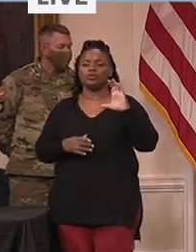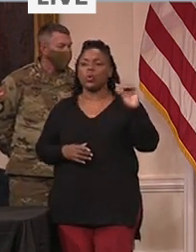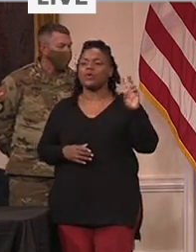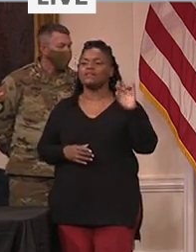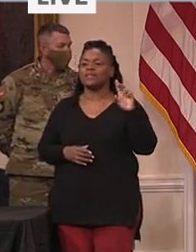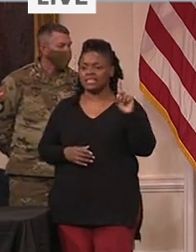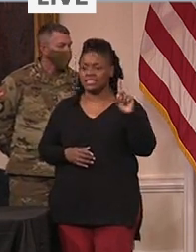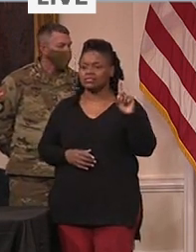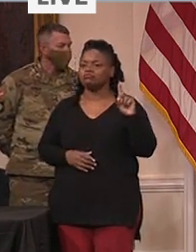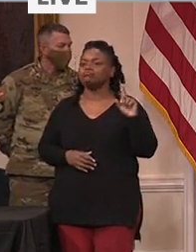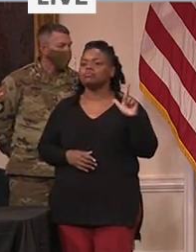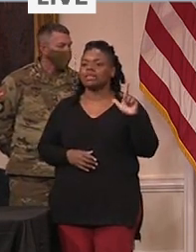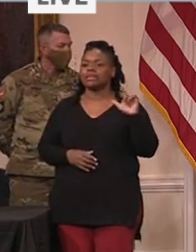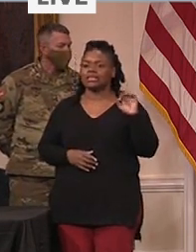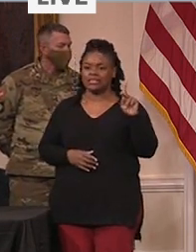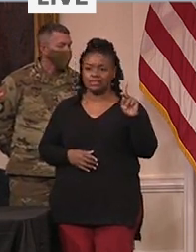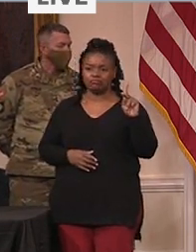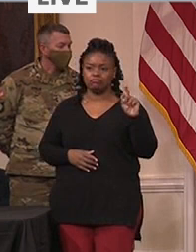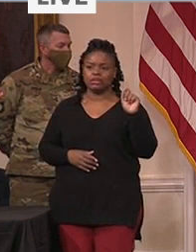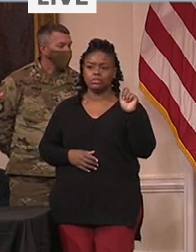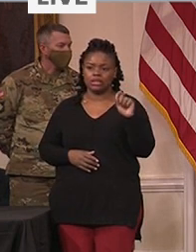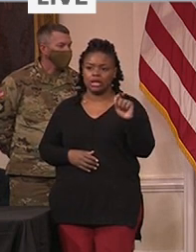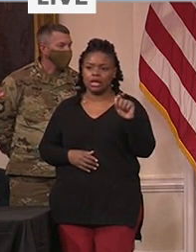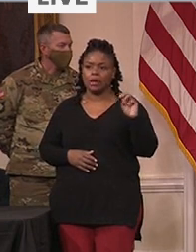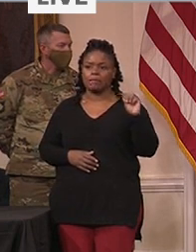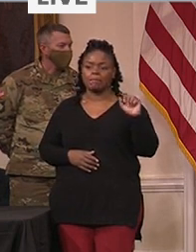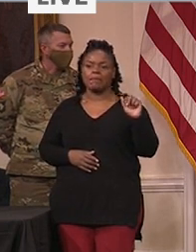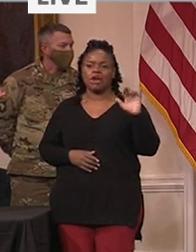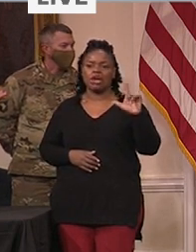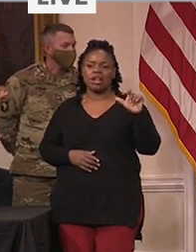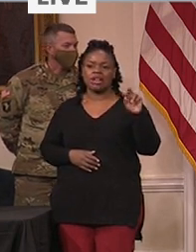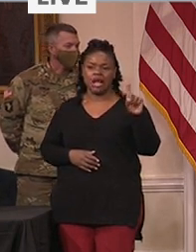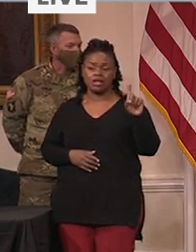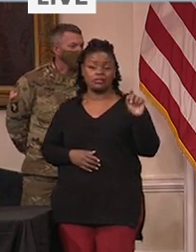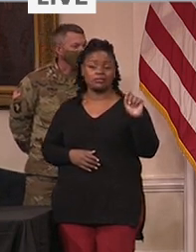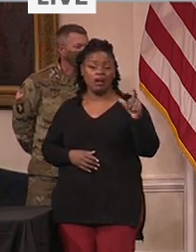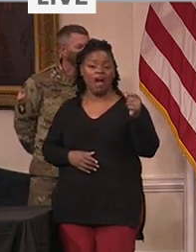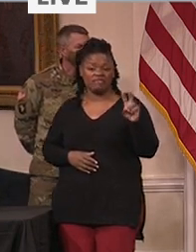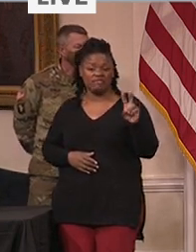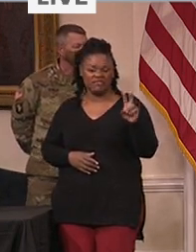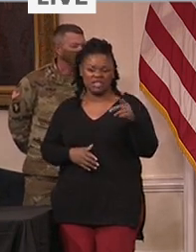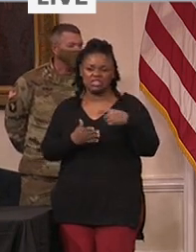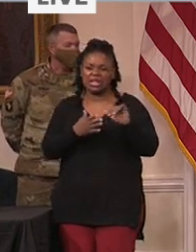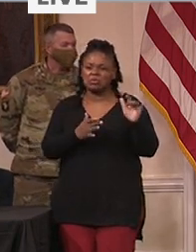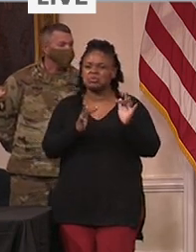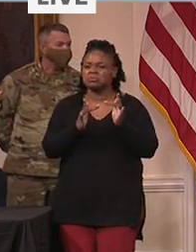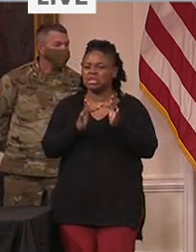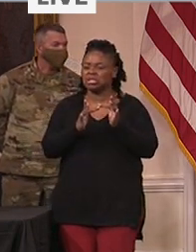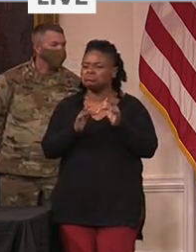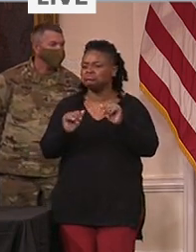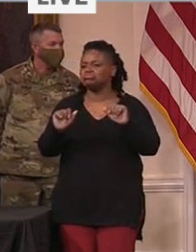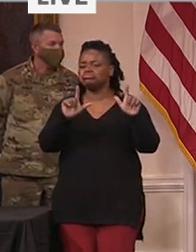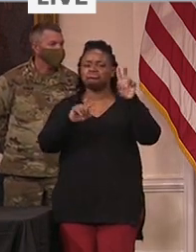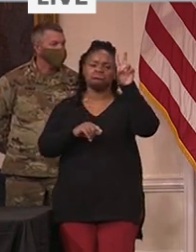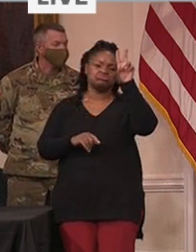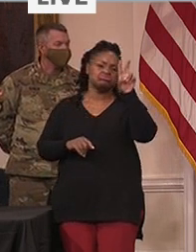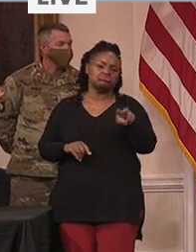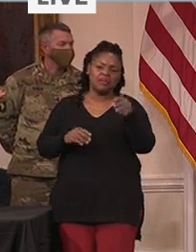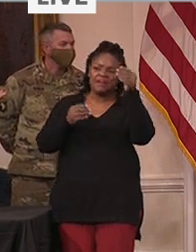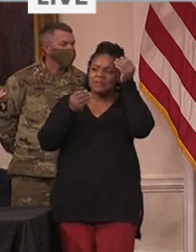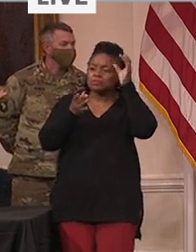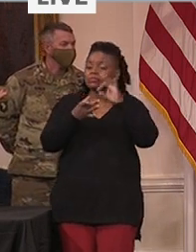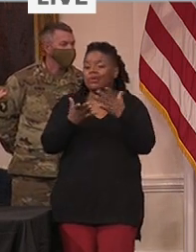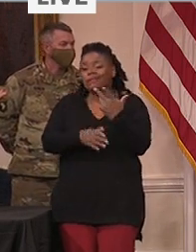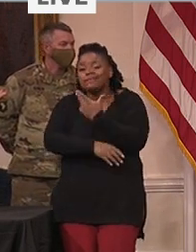resources that we have on the state vaccination plan, along with all the safety information regarding the vaccines. And